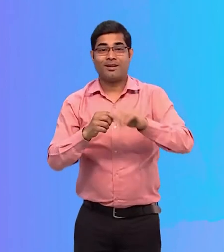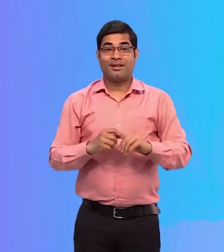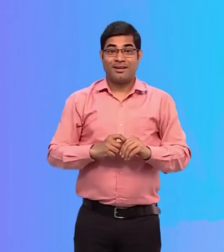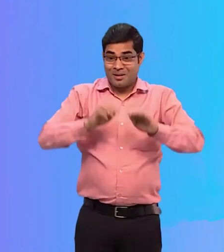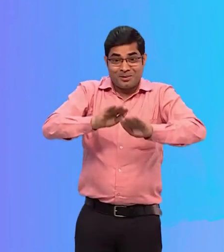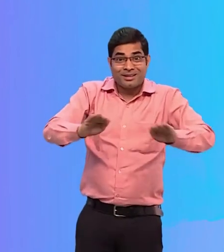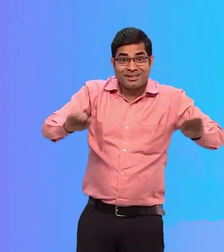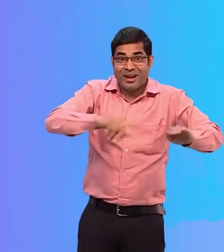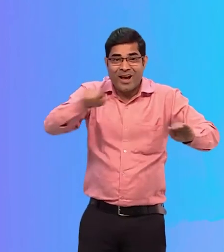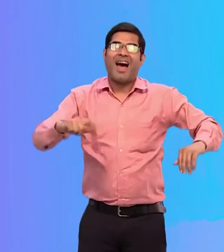into giggles.